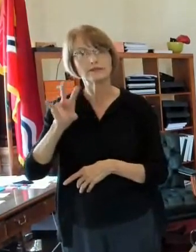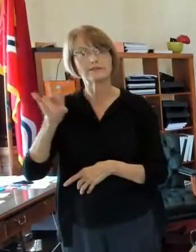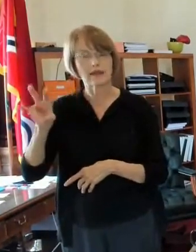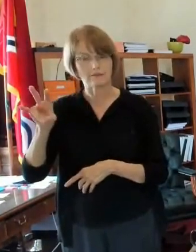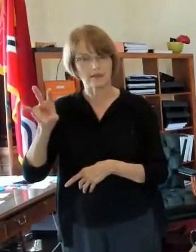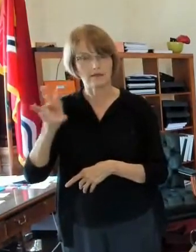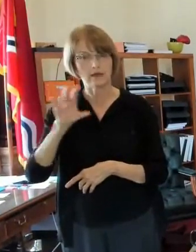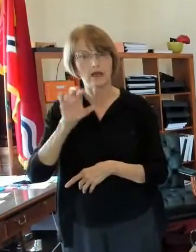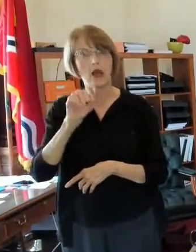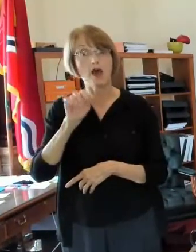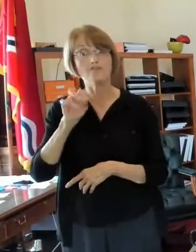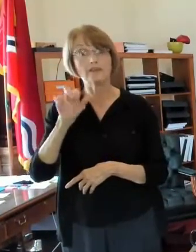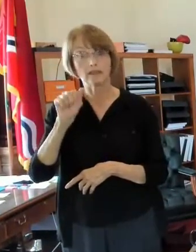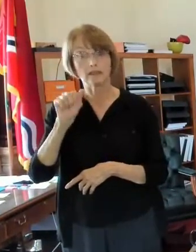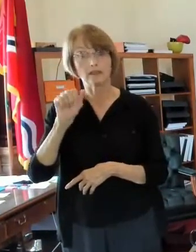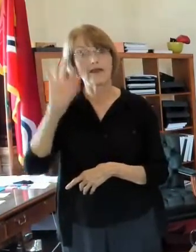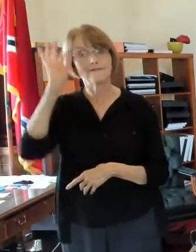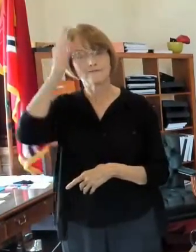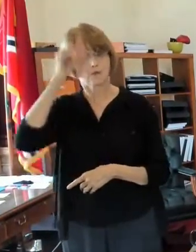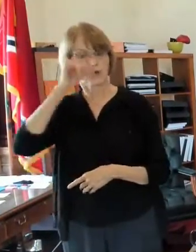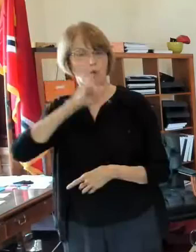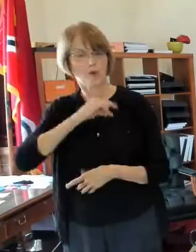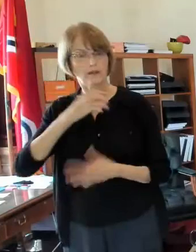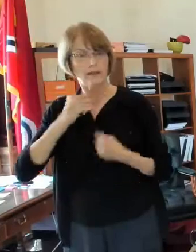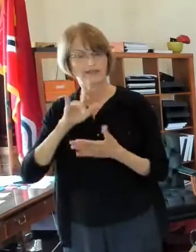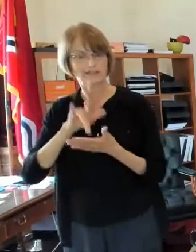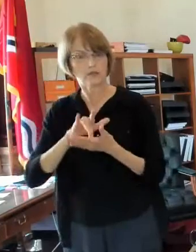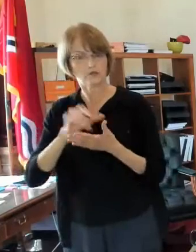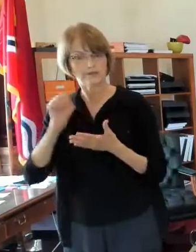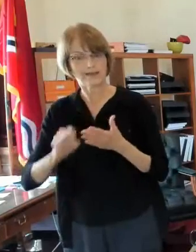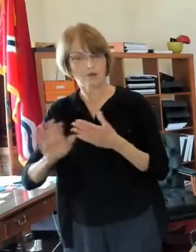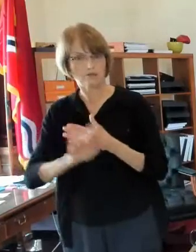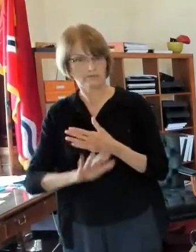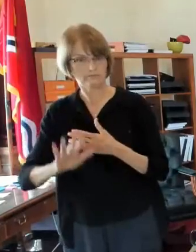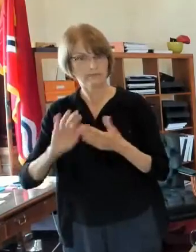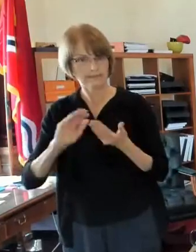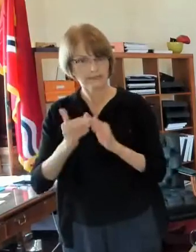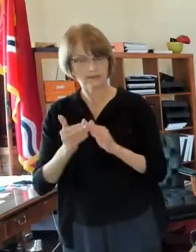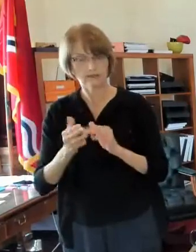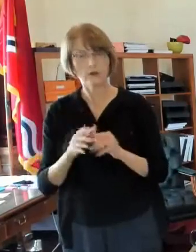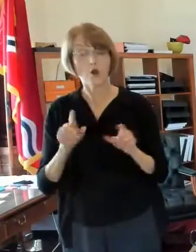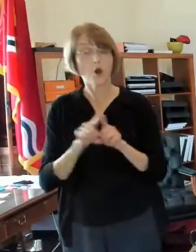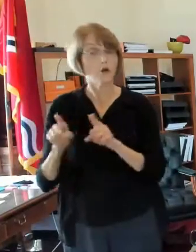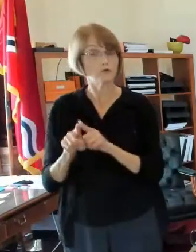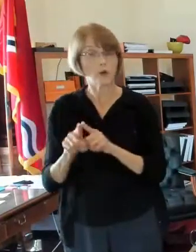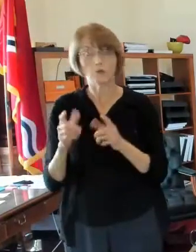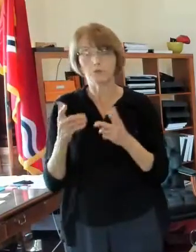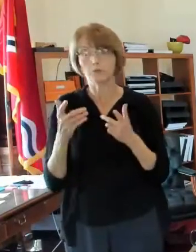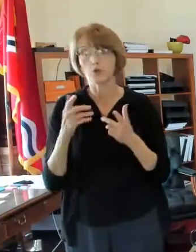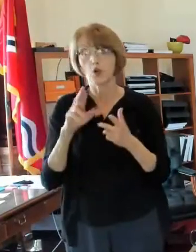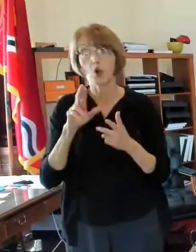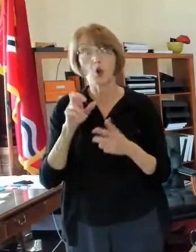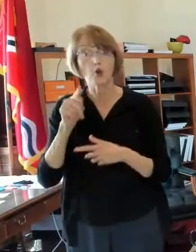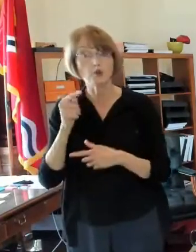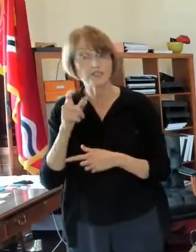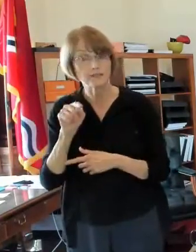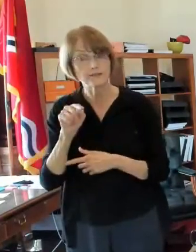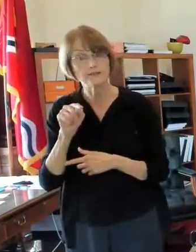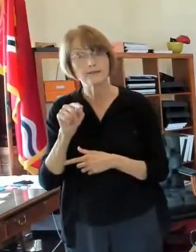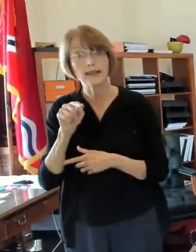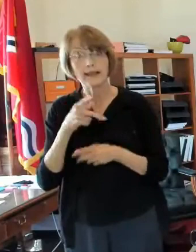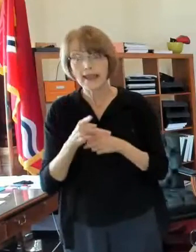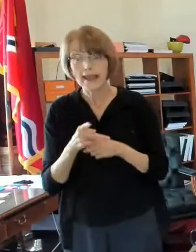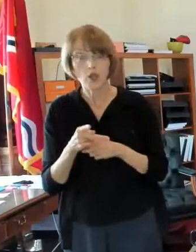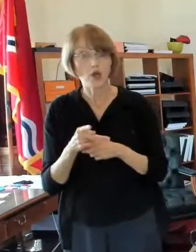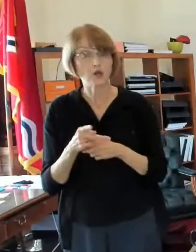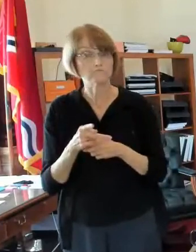the affinia is a federally qualified health center on the south side but you can also get tested at urgent care sites um